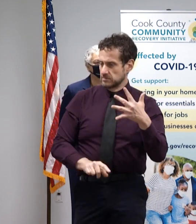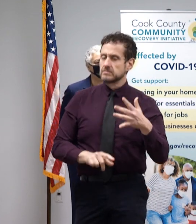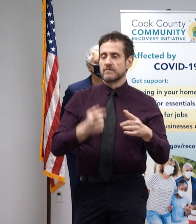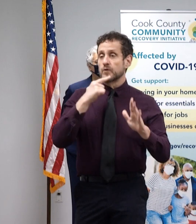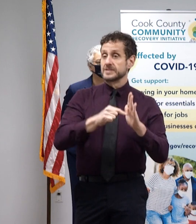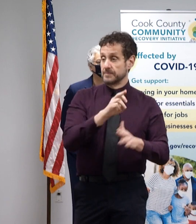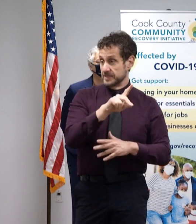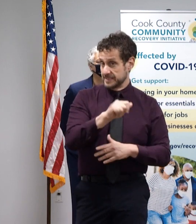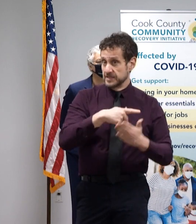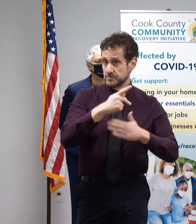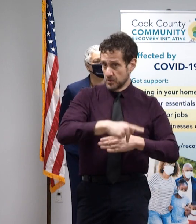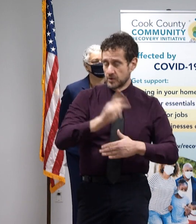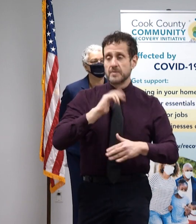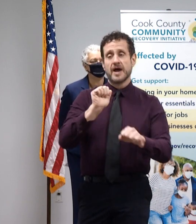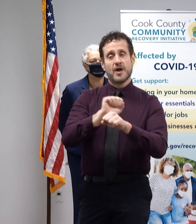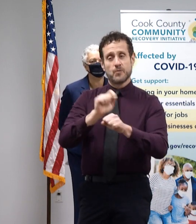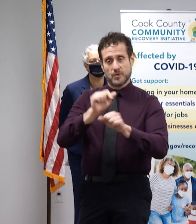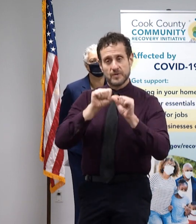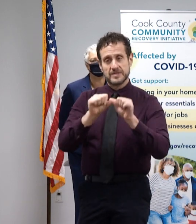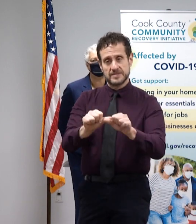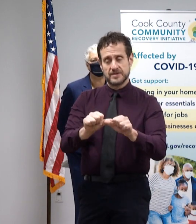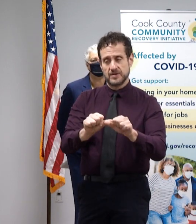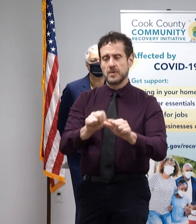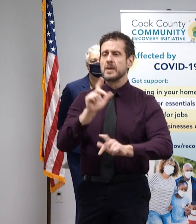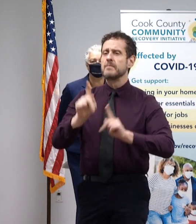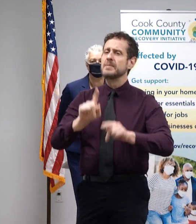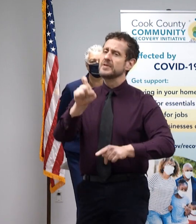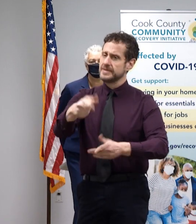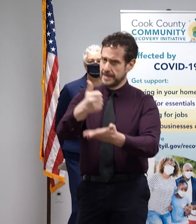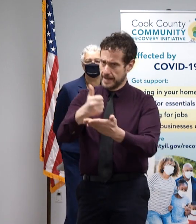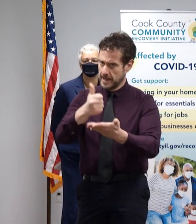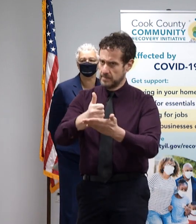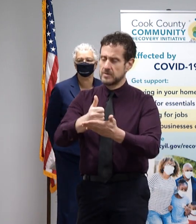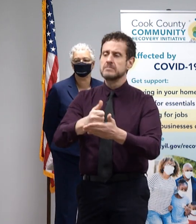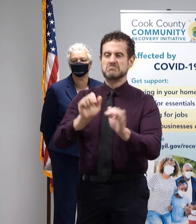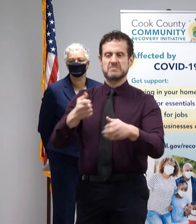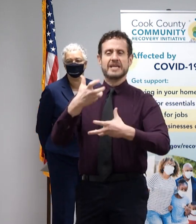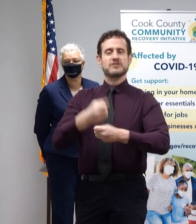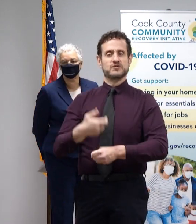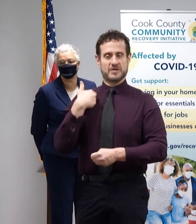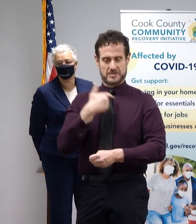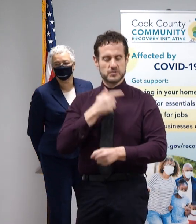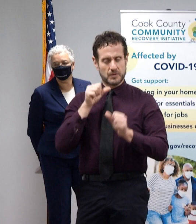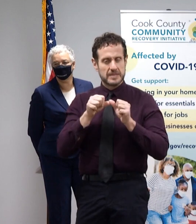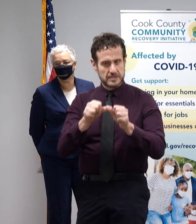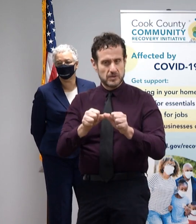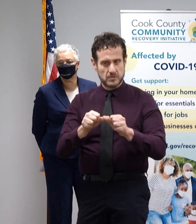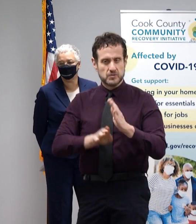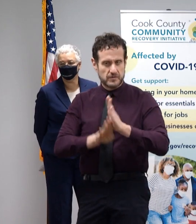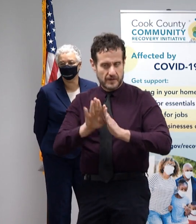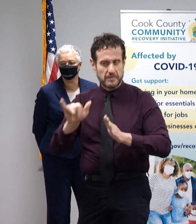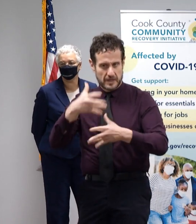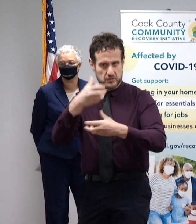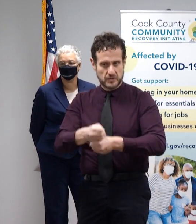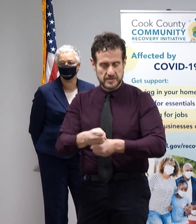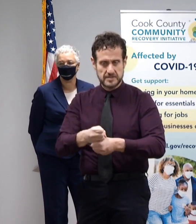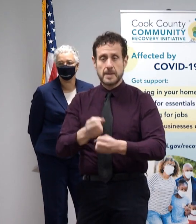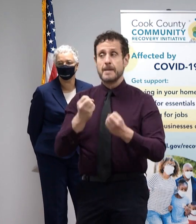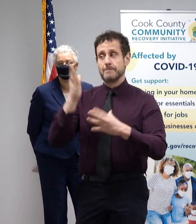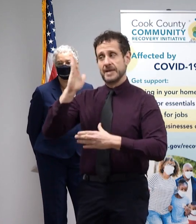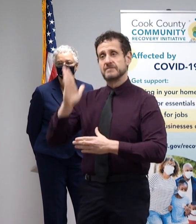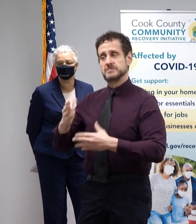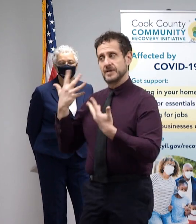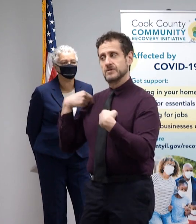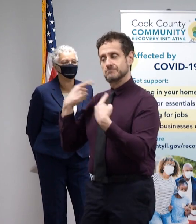will be the trusted voice that individuals are looking for during these times. As many of our speakers mentioned, families are seeing